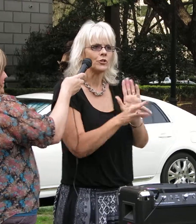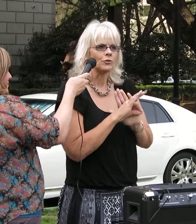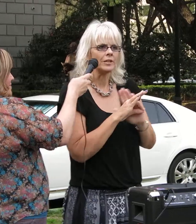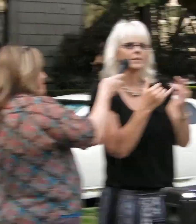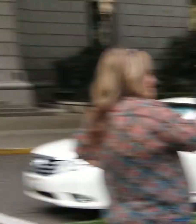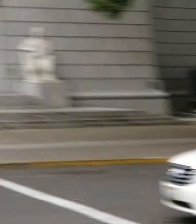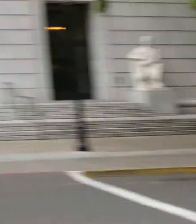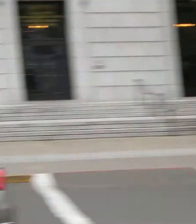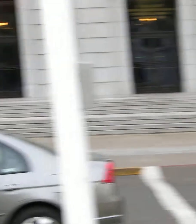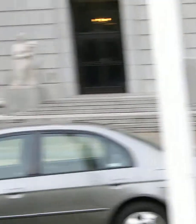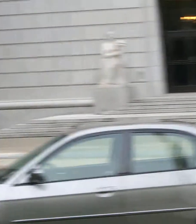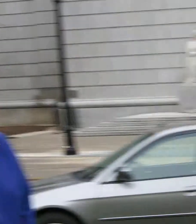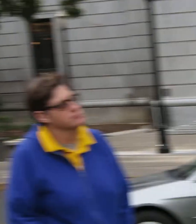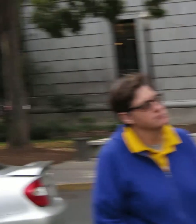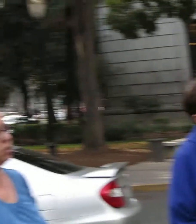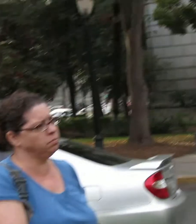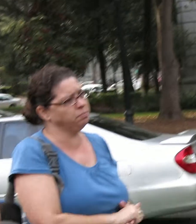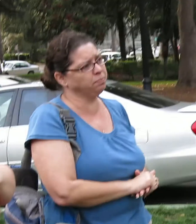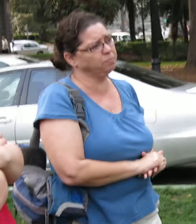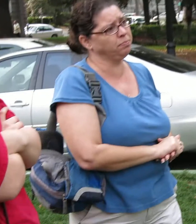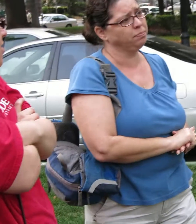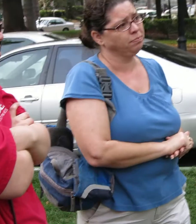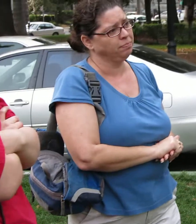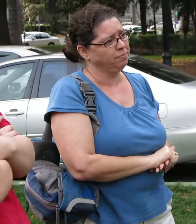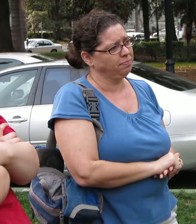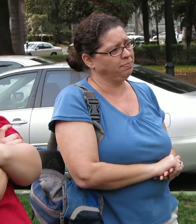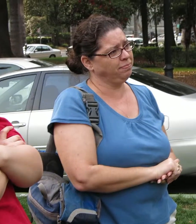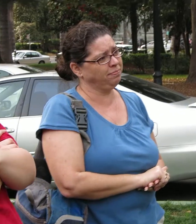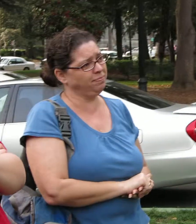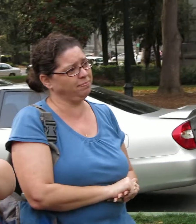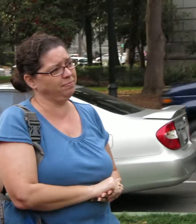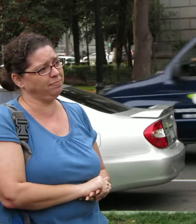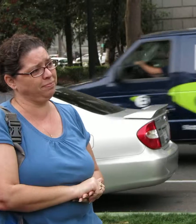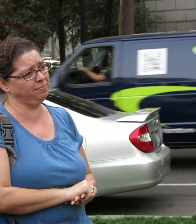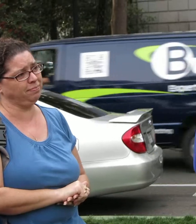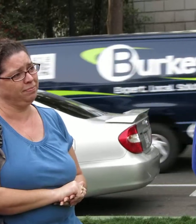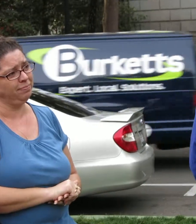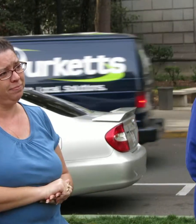choosing today. So, thank you. Let's keep on fighting together. I'm going to keep fighting. All my peeps are going to keep fighting.